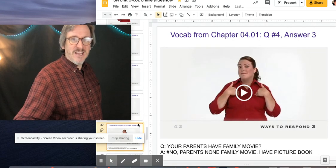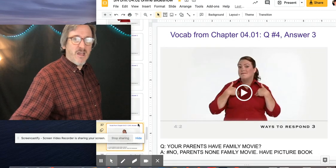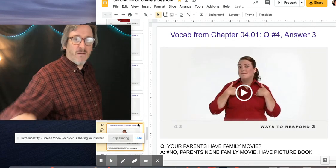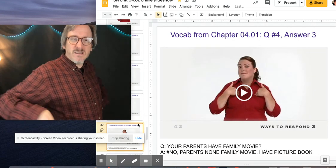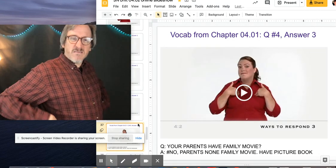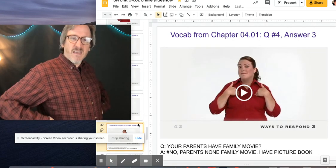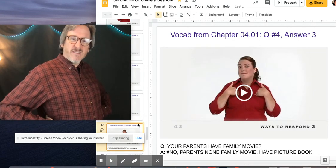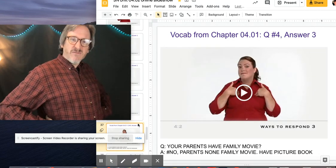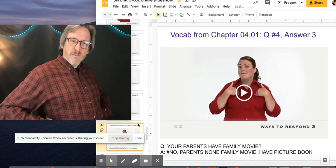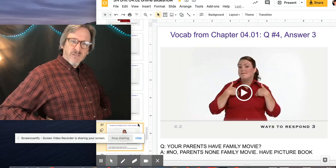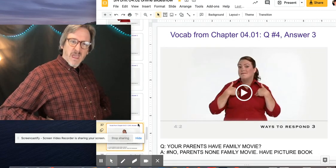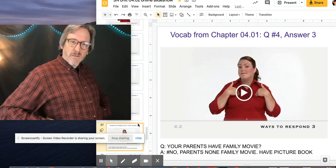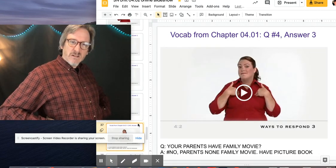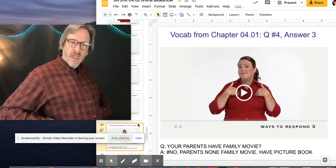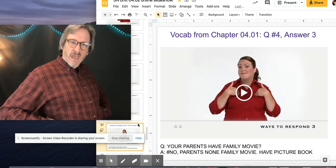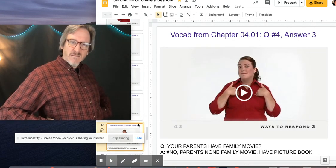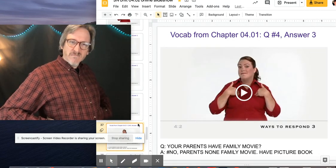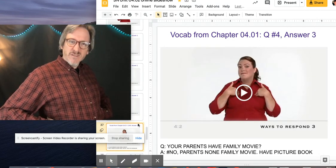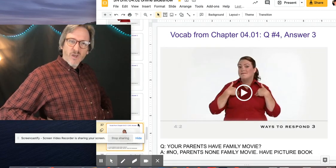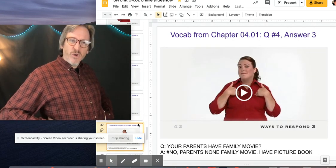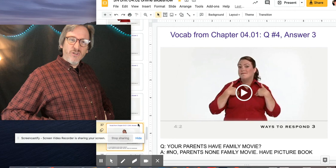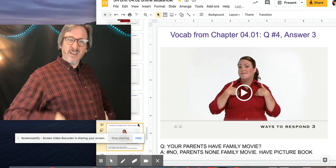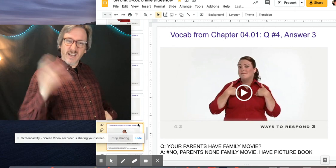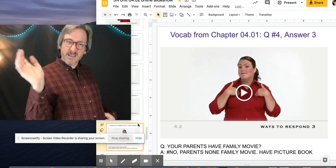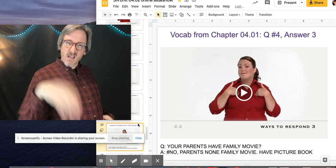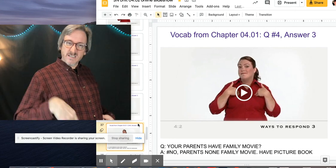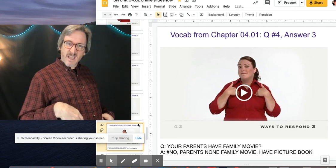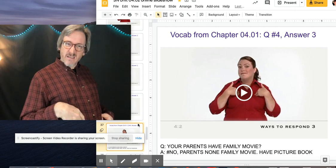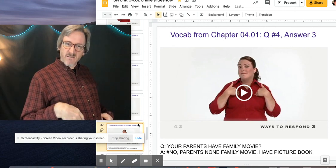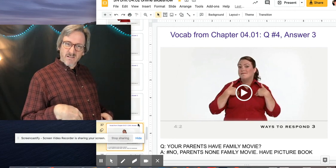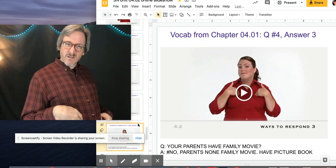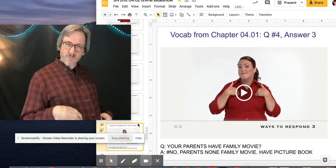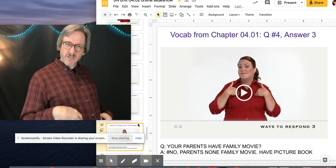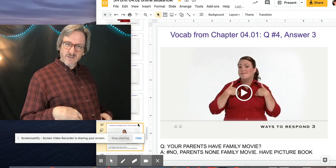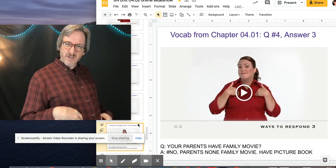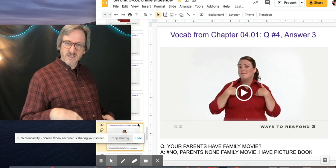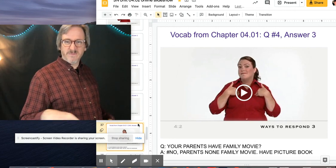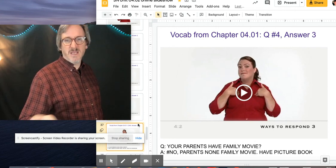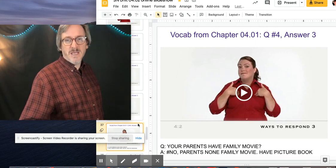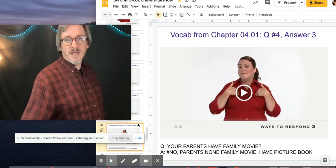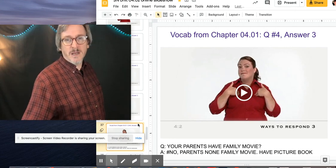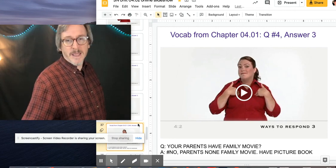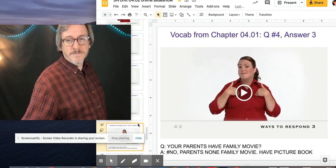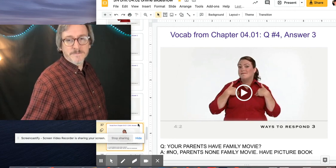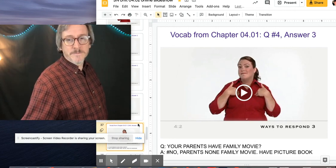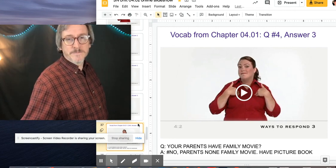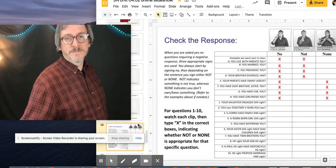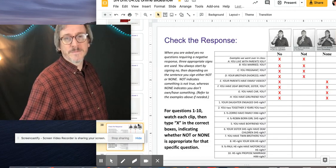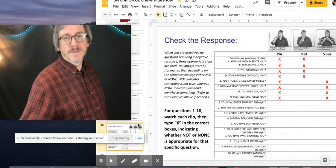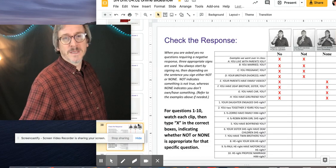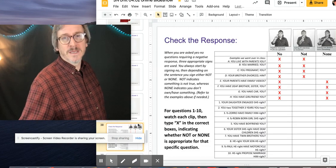Now we just have this family Snapchat. We do the TikToks together. They're so much fun. Okay.